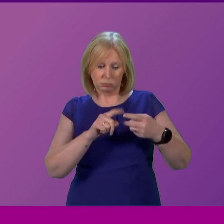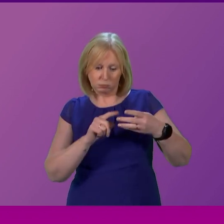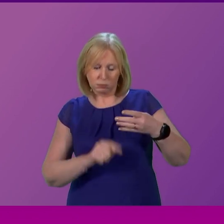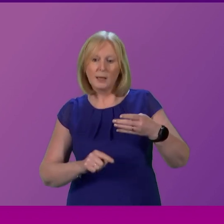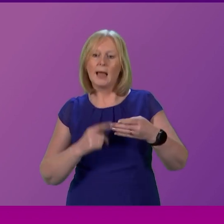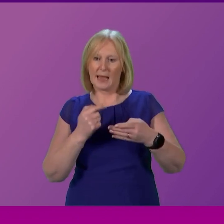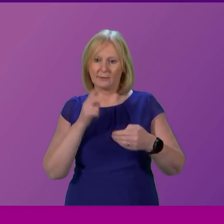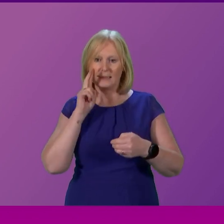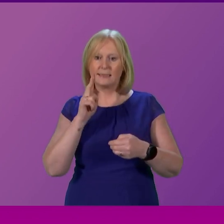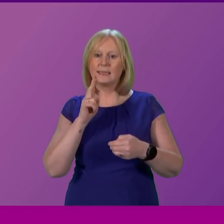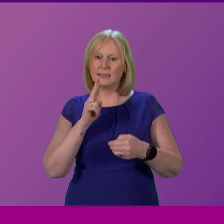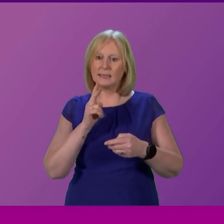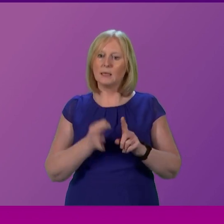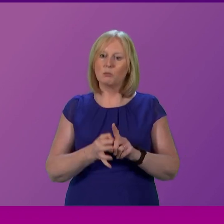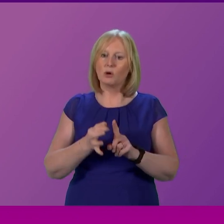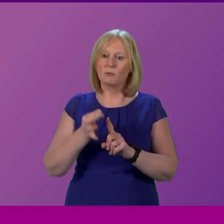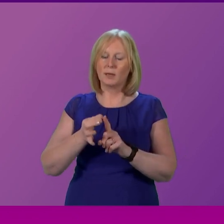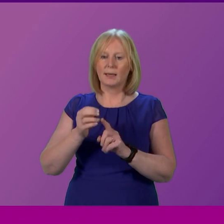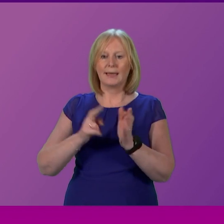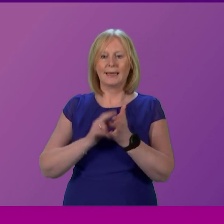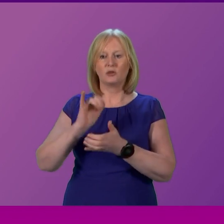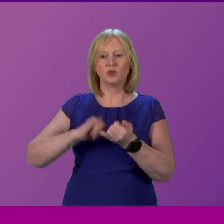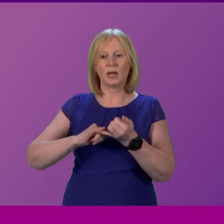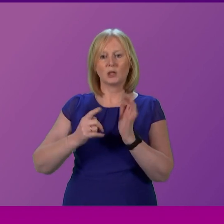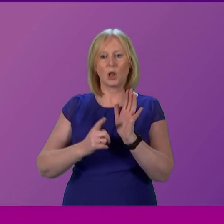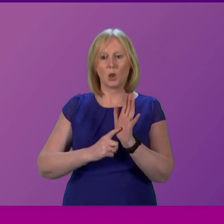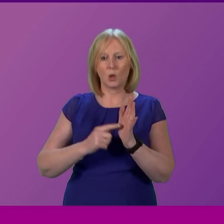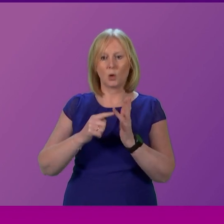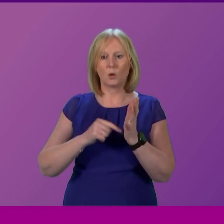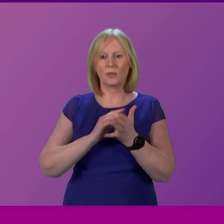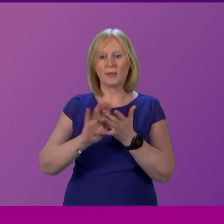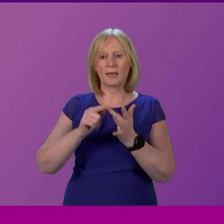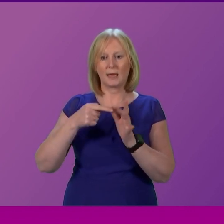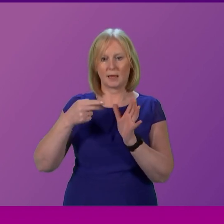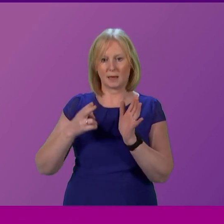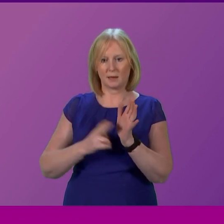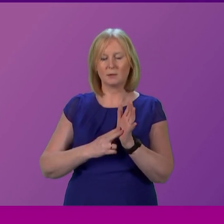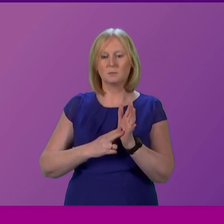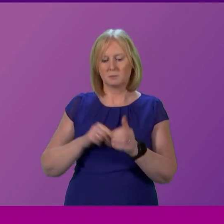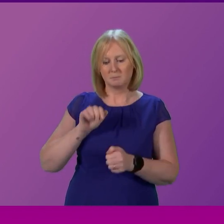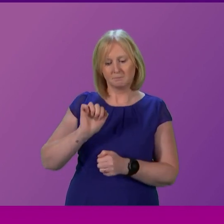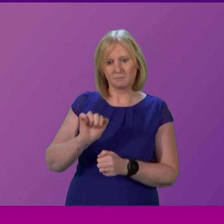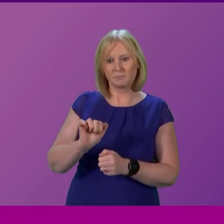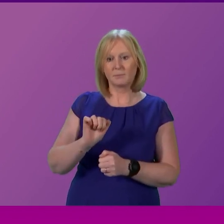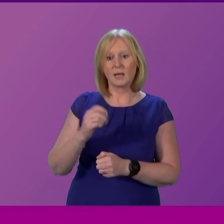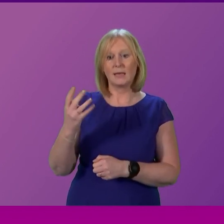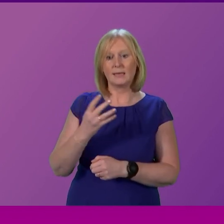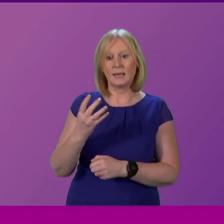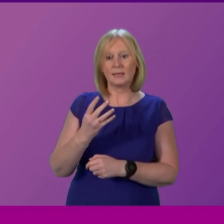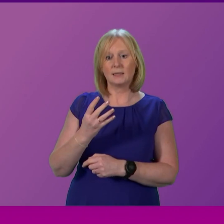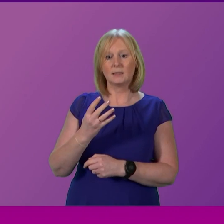For example, excluding NHS Lothian, the latest figures show that despite continuing pressures, almost 19,500